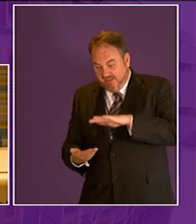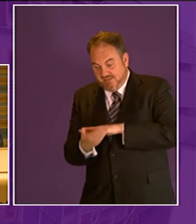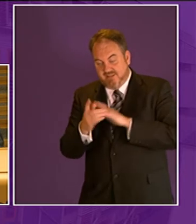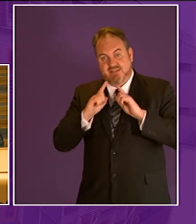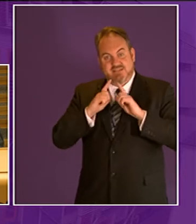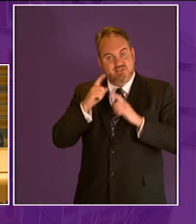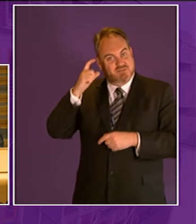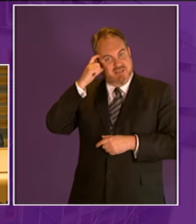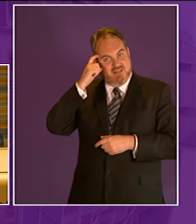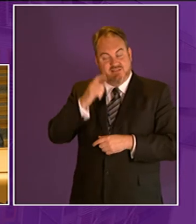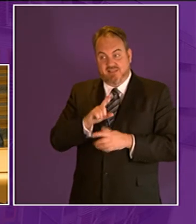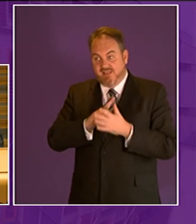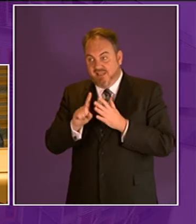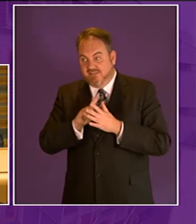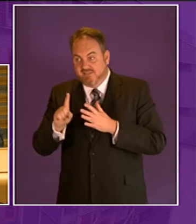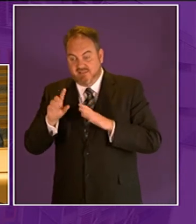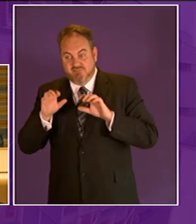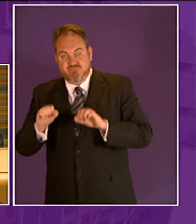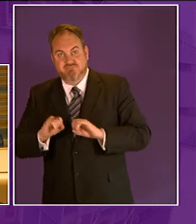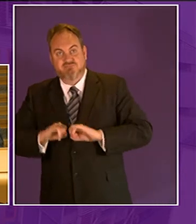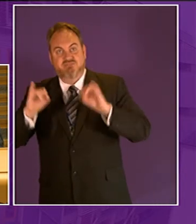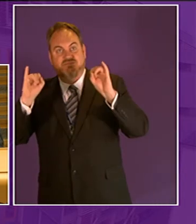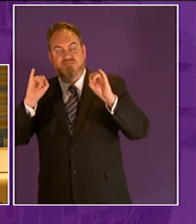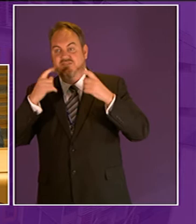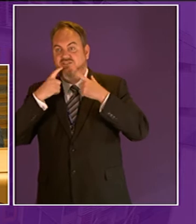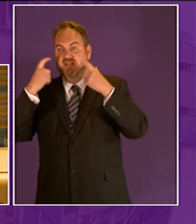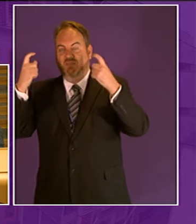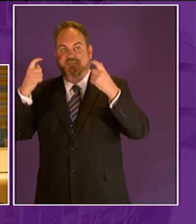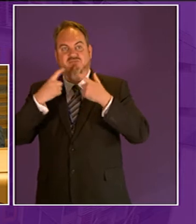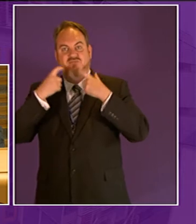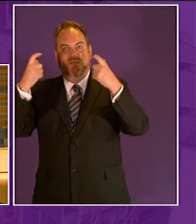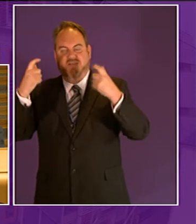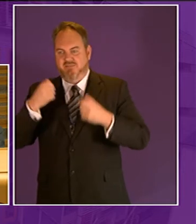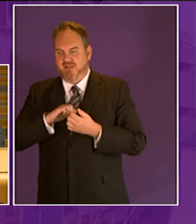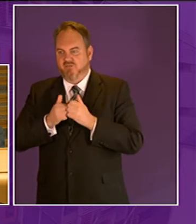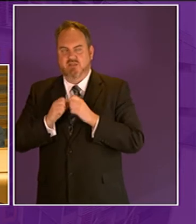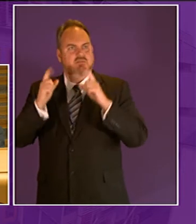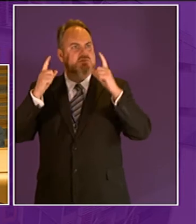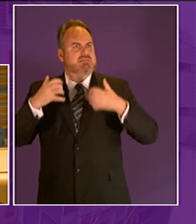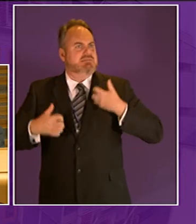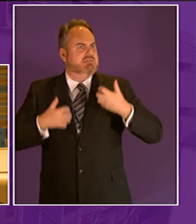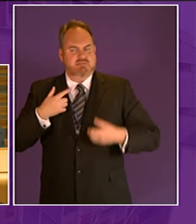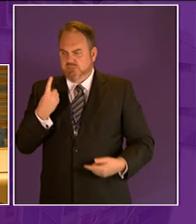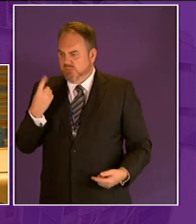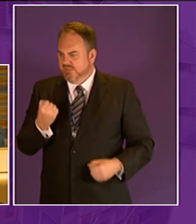sometimes later sometime later amid shouting and screaming our friend reappeared rather wide-eyed and mad with the teachers in tow